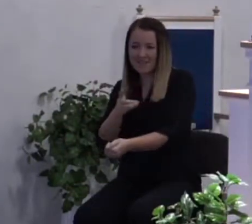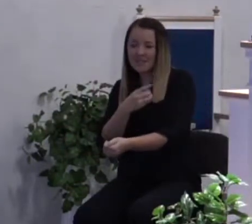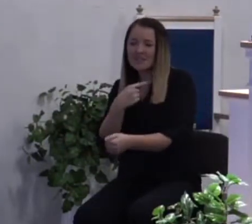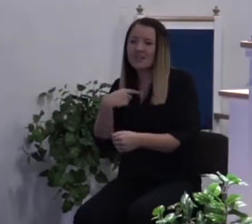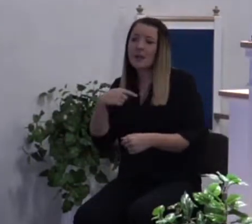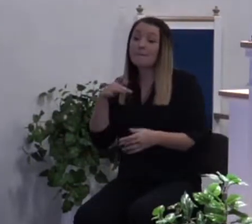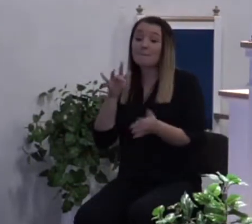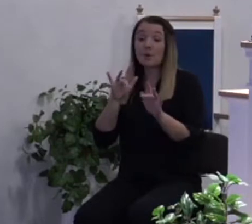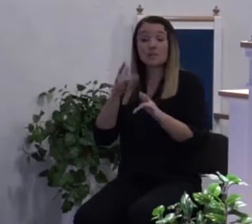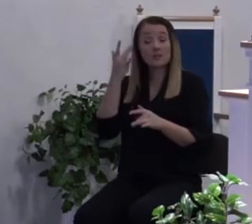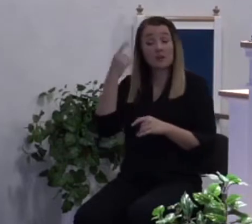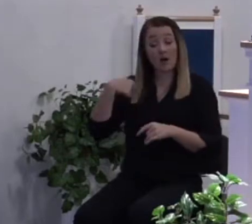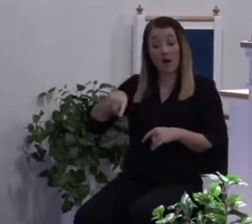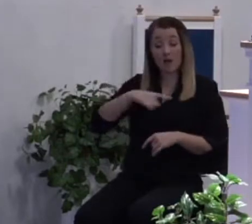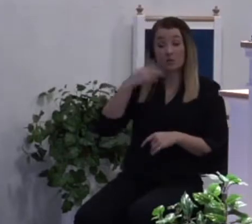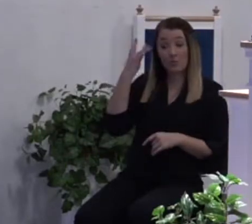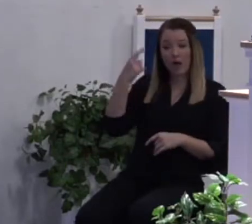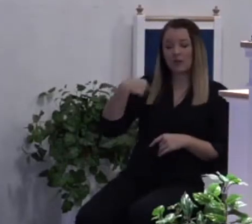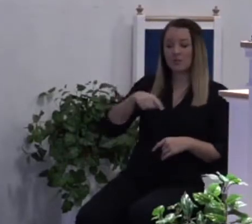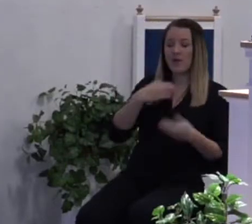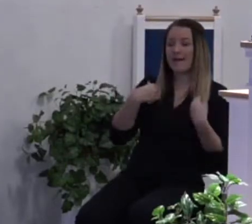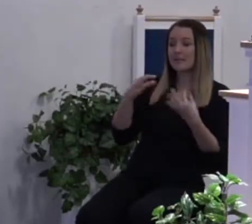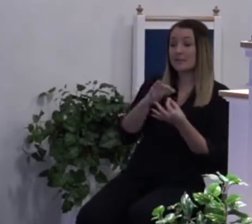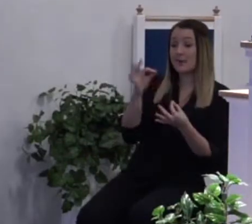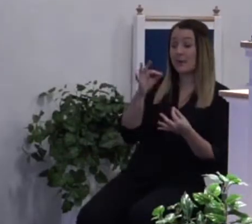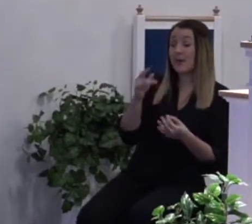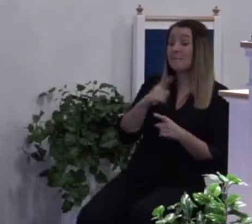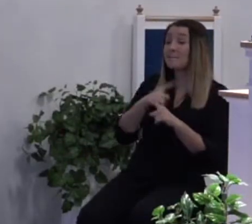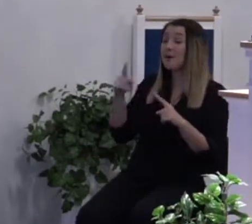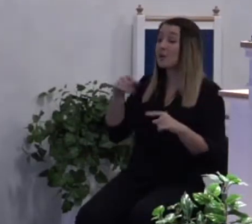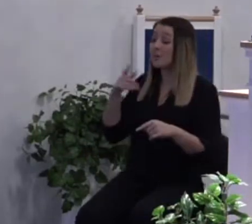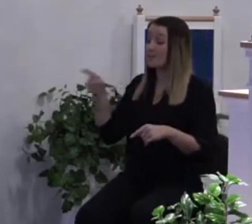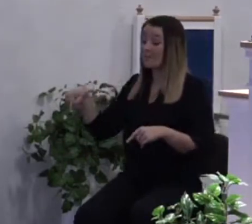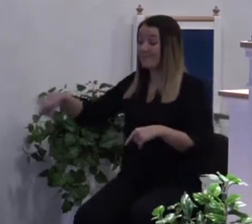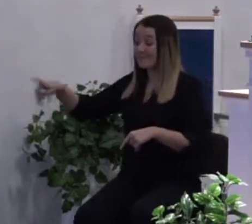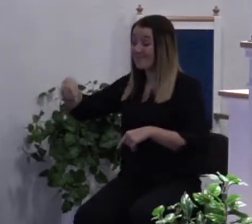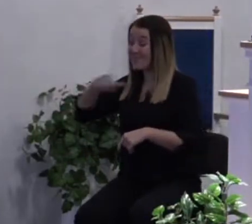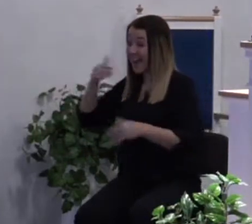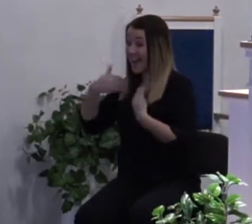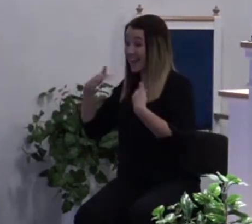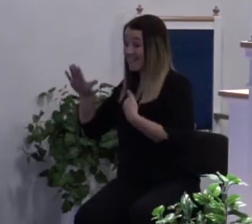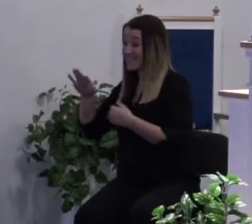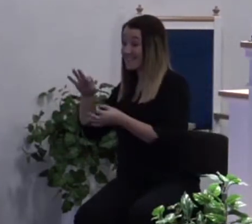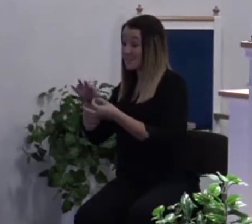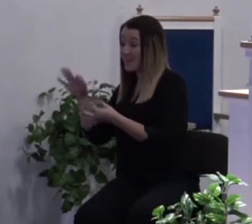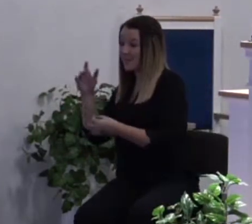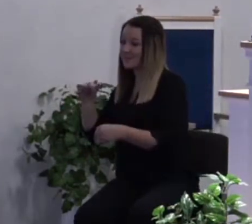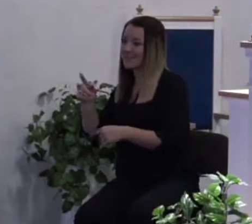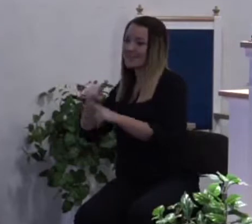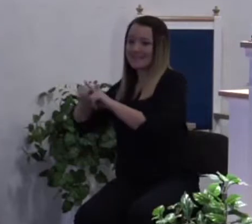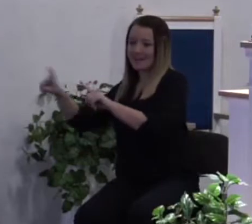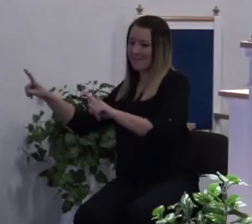because we have his spirit. But to those that don't have his spirit it's a different thing all together. Here's what his mercies was.